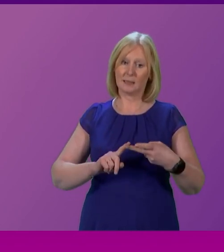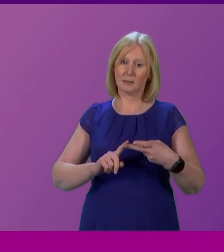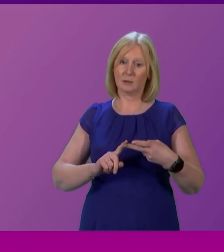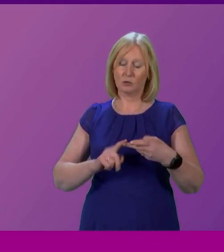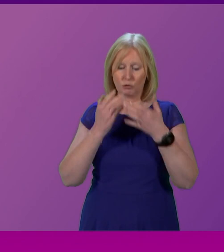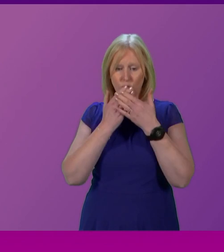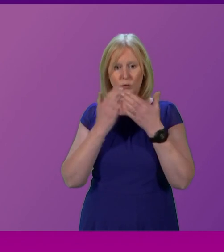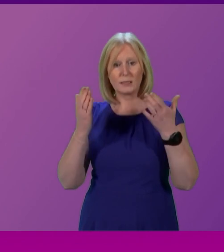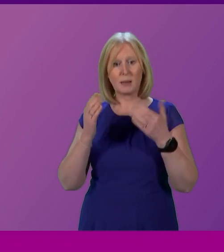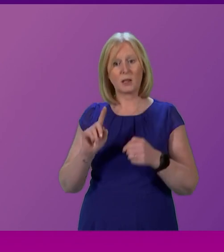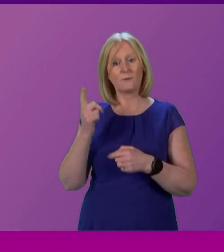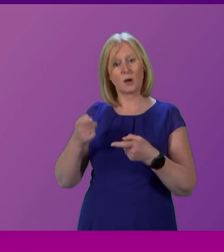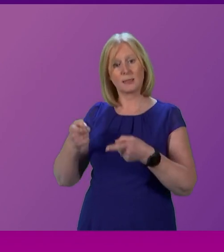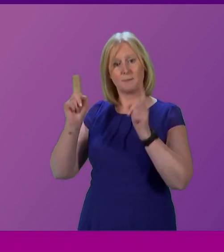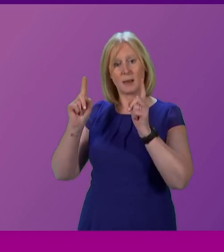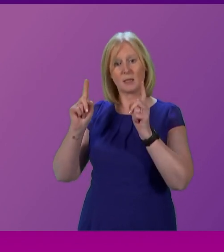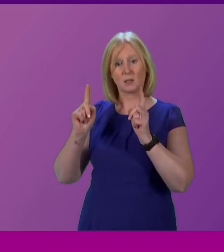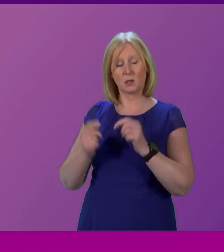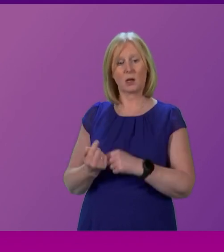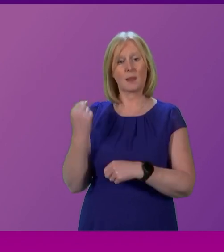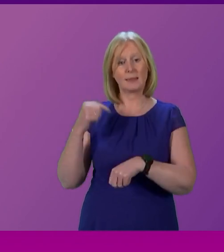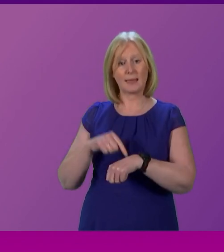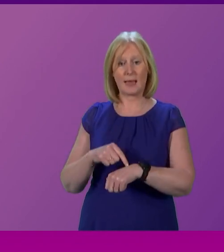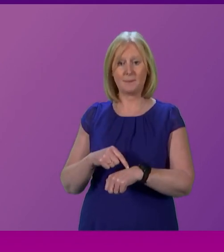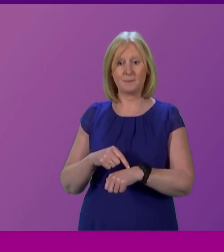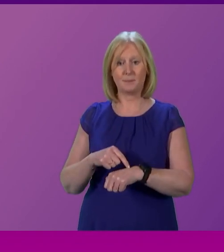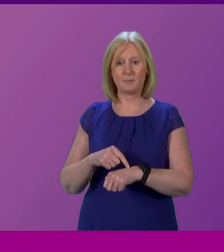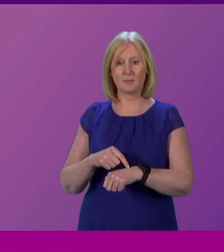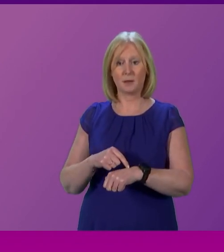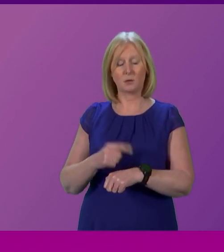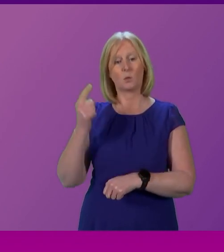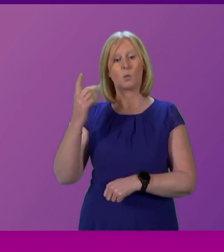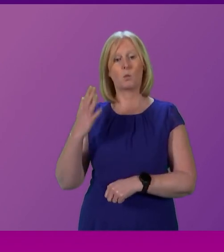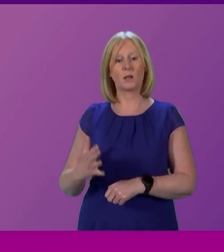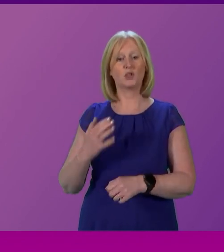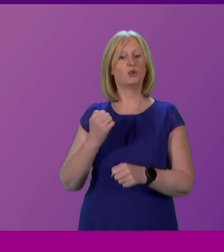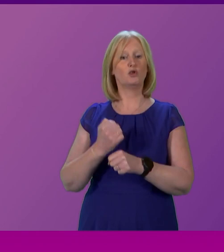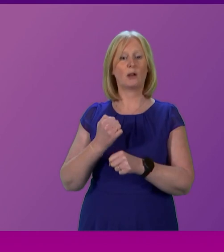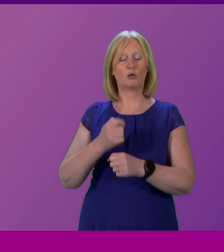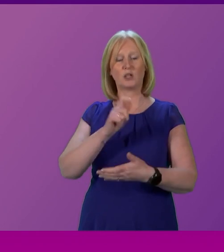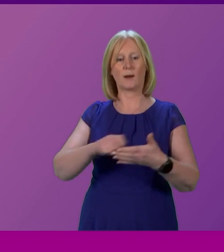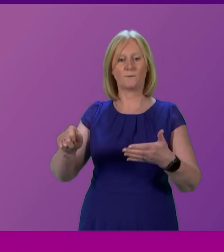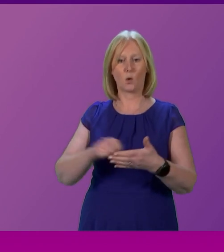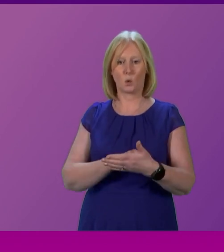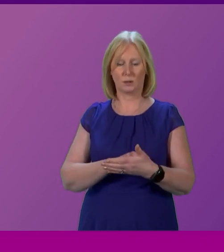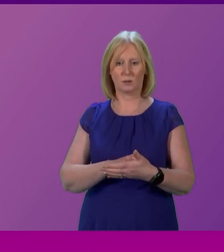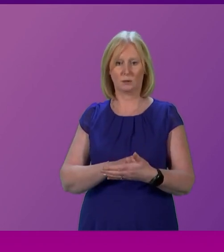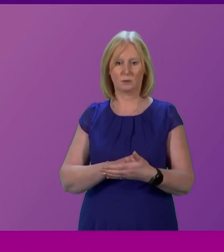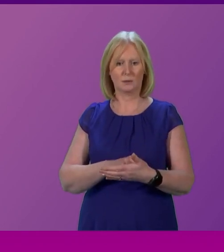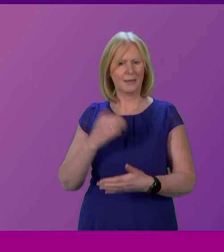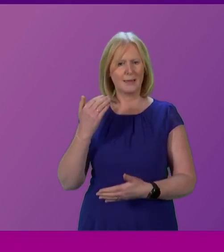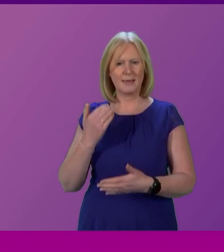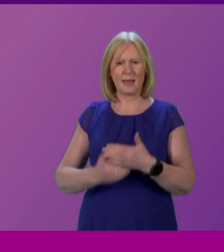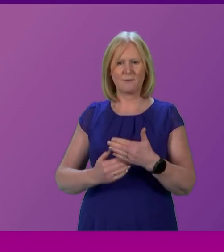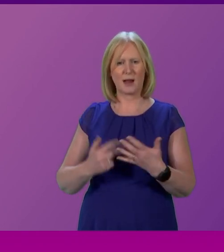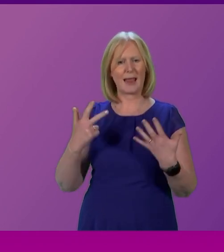respect the view of the First Minister and others at the time, which was that this was a once-in-a-generation vote. You know, there has never been, never in